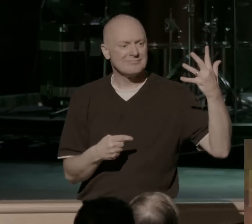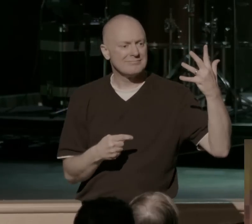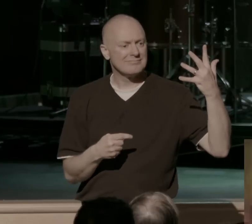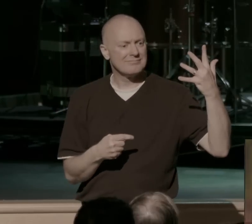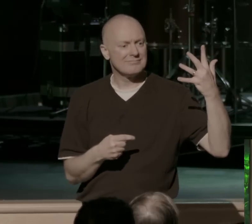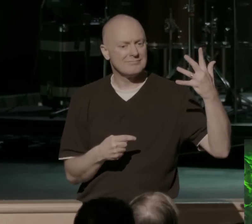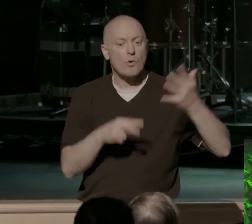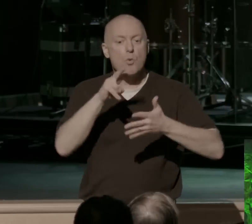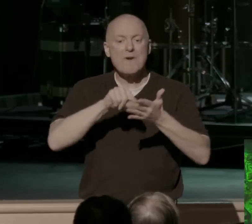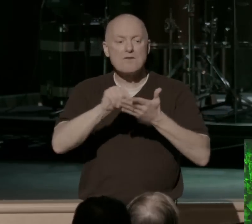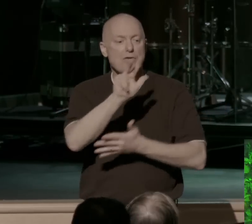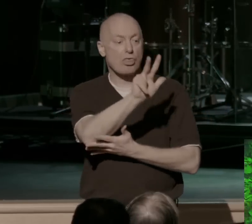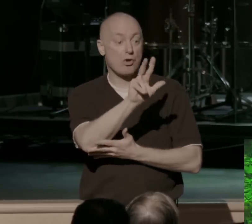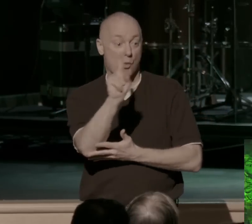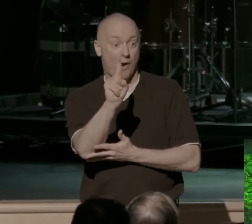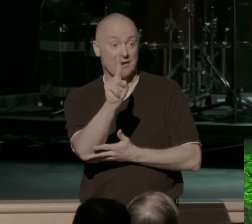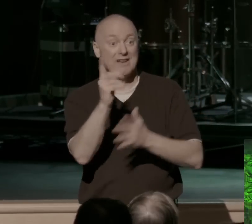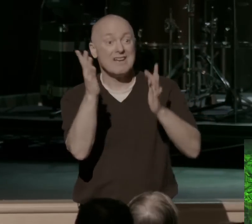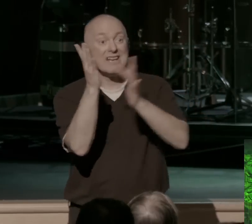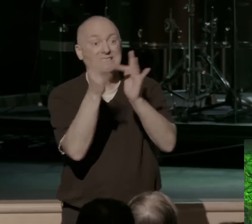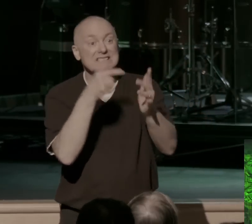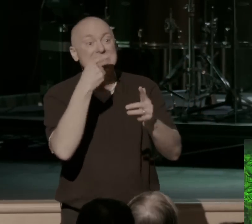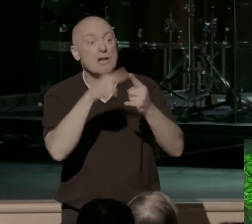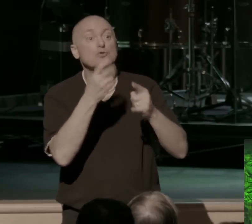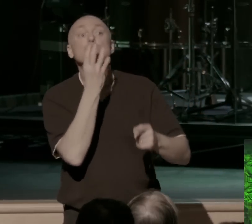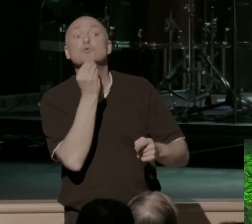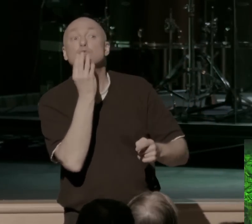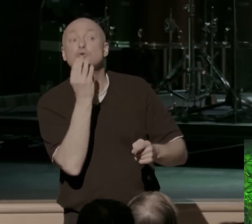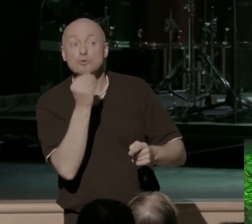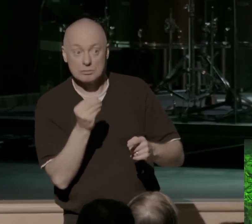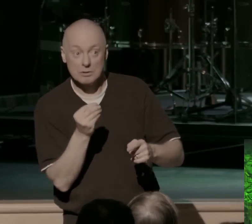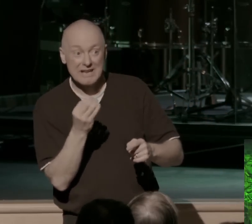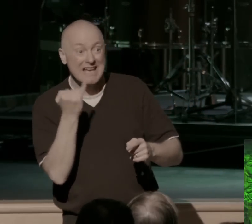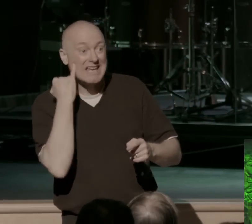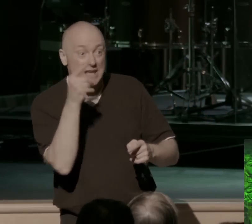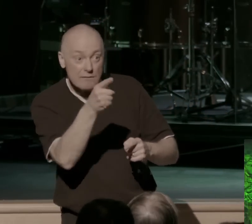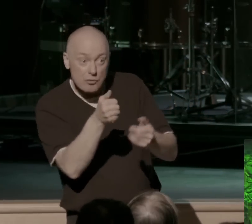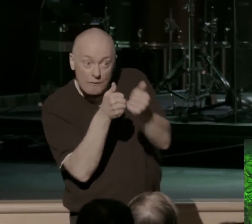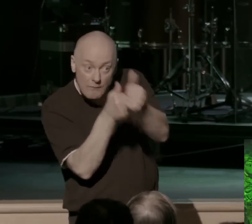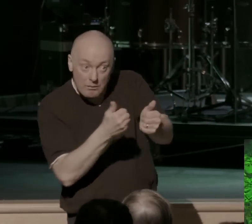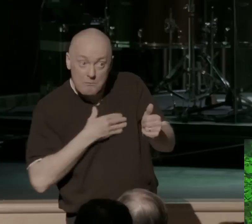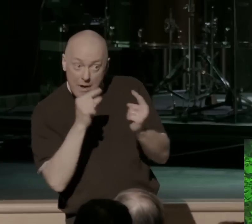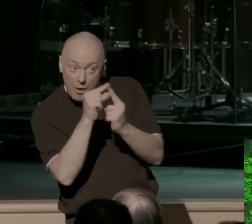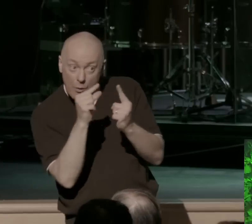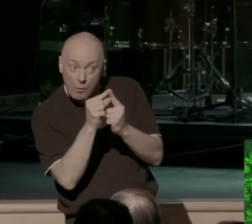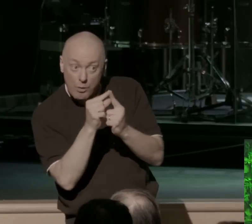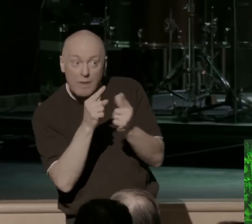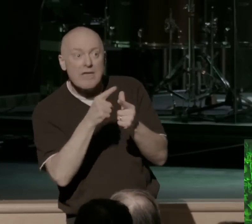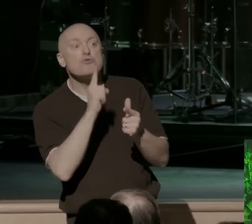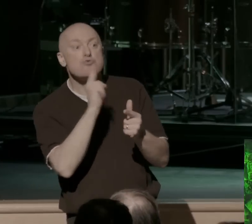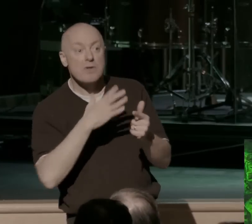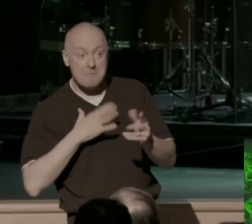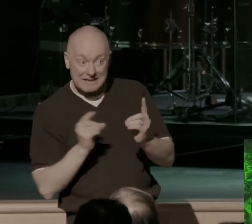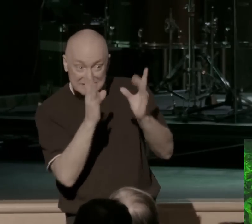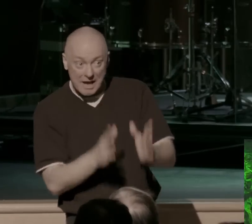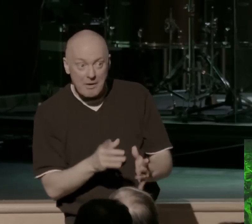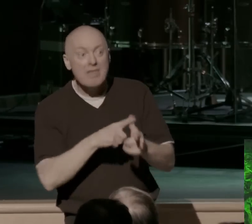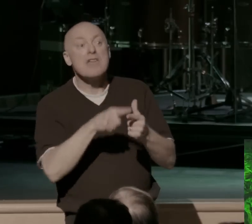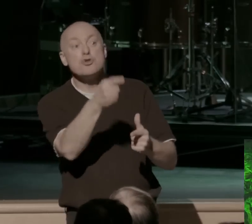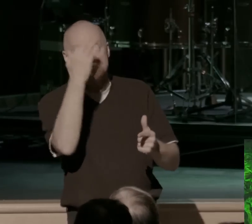So look at verse 31. says, Jesus said to the Jews who had believed in him, if you abide in my word, you're truly my disciples, and you will know the truth,